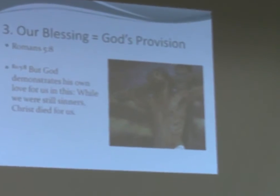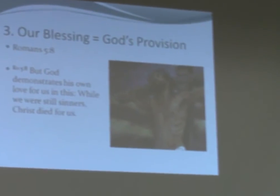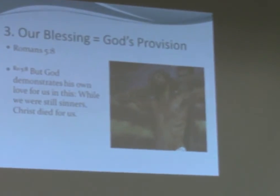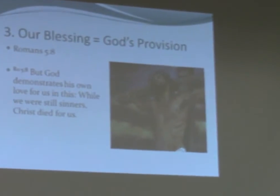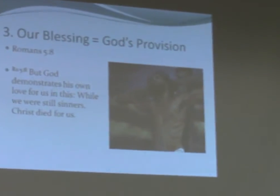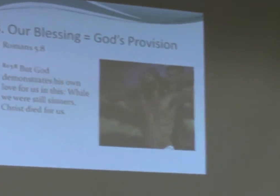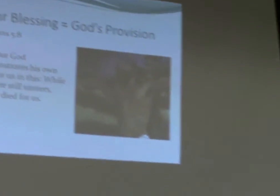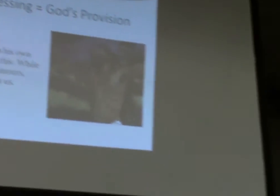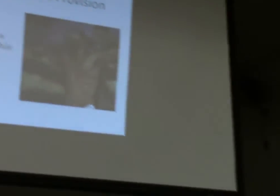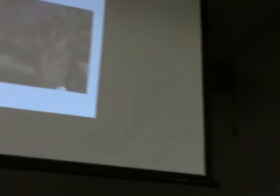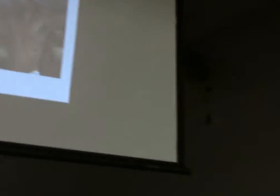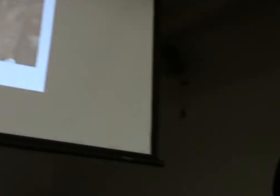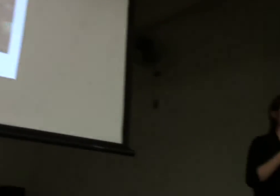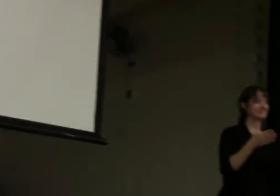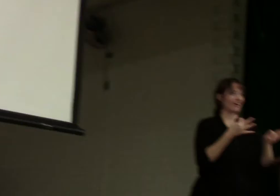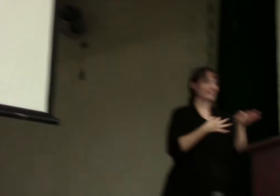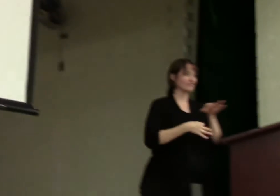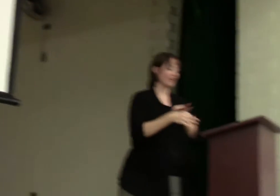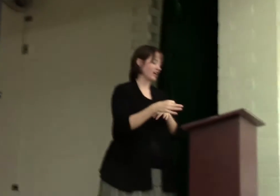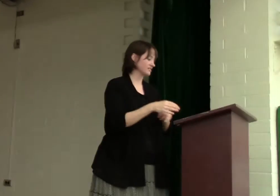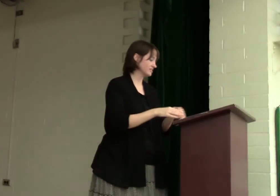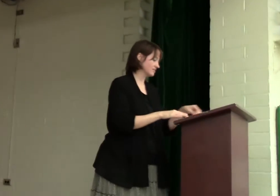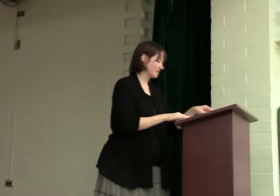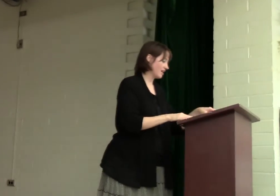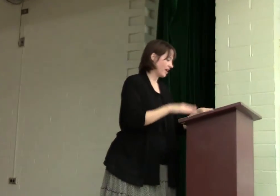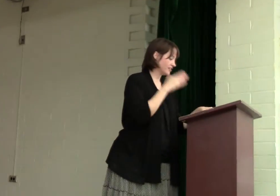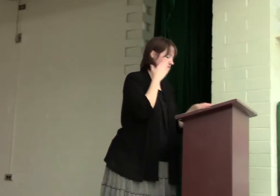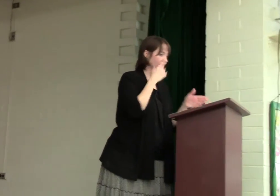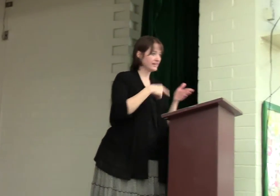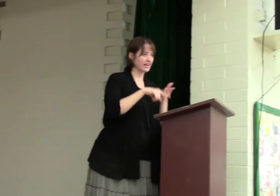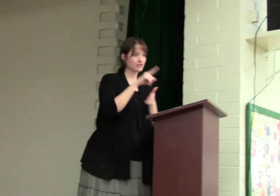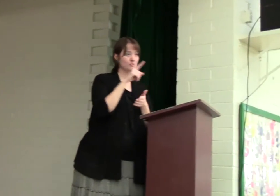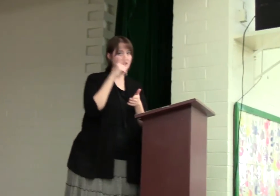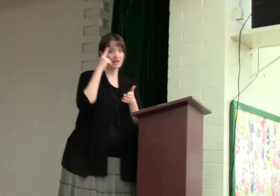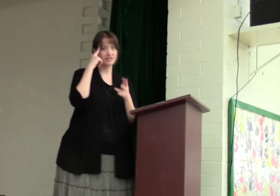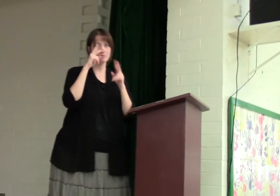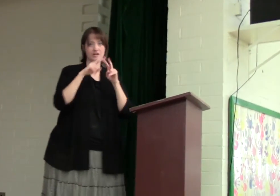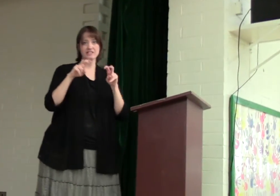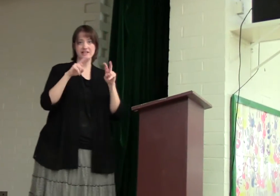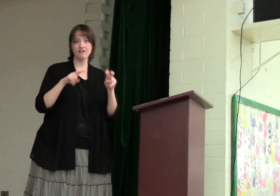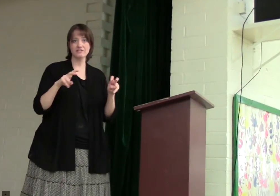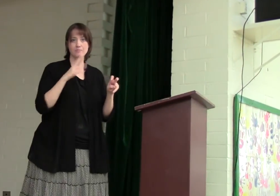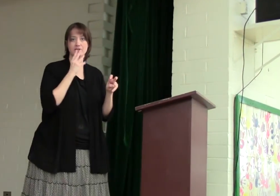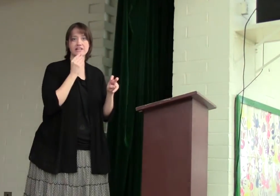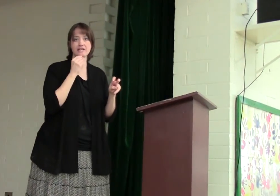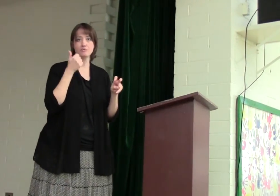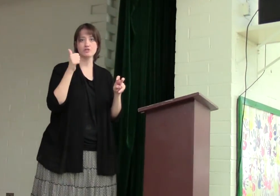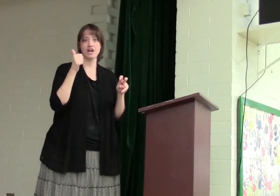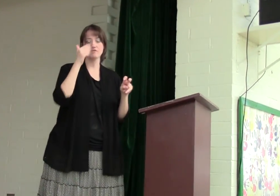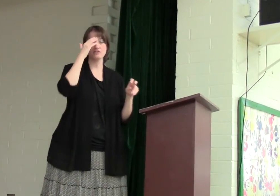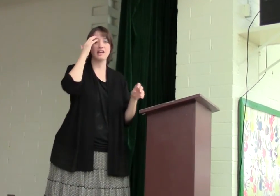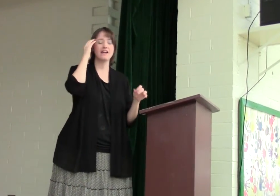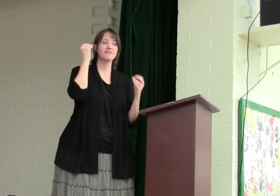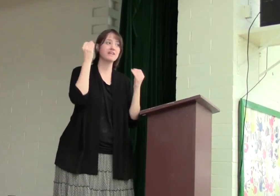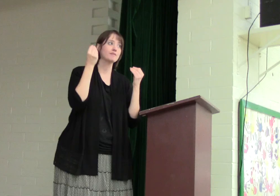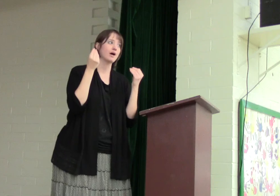still sinners, Christ died for us. And you know what? Next week, I think we're going to delve deeper into Hebrews chapter 10 and think about